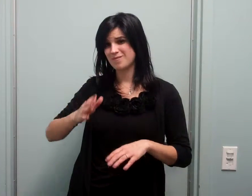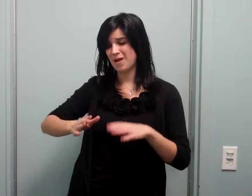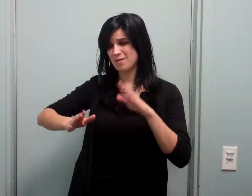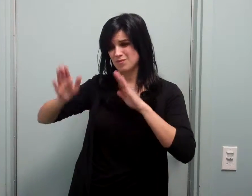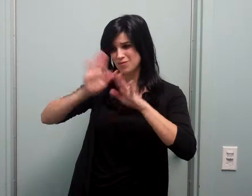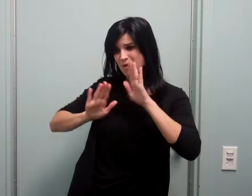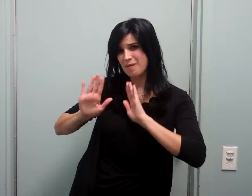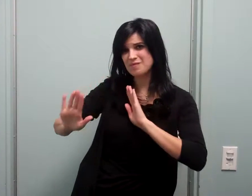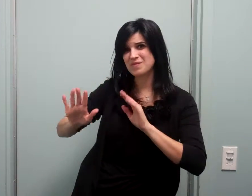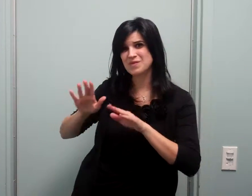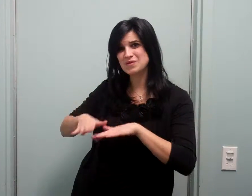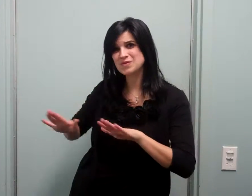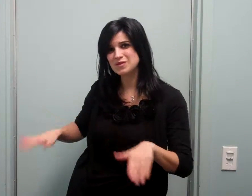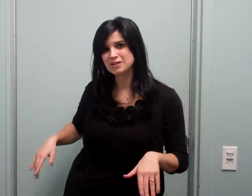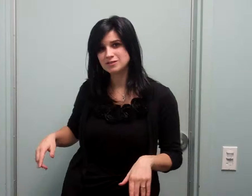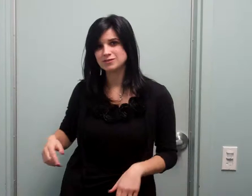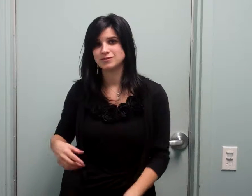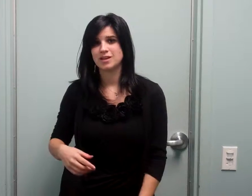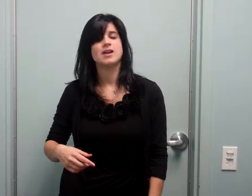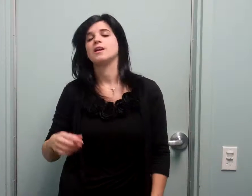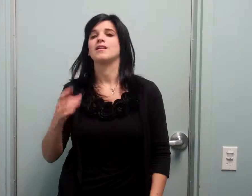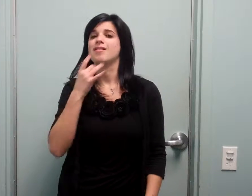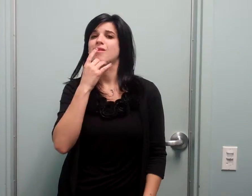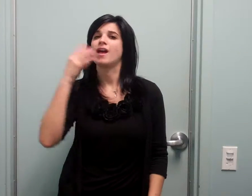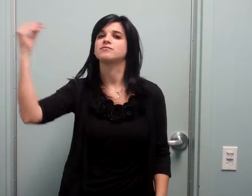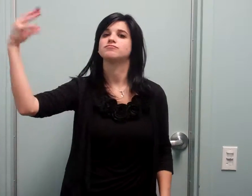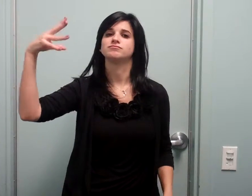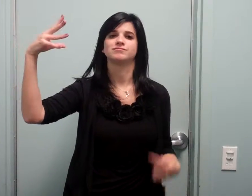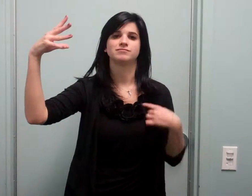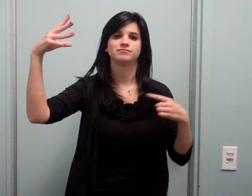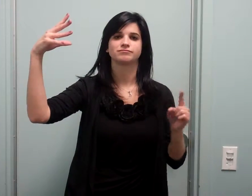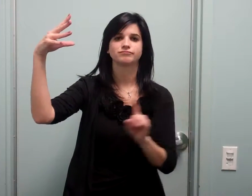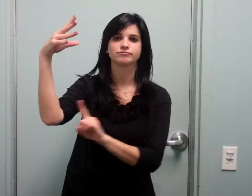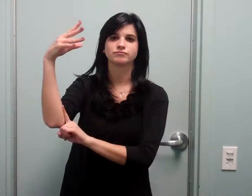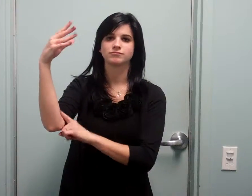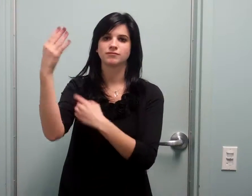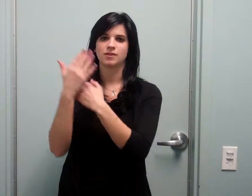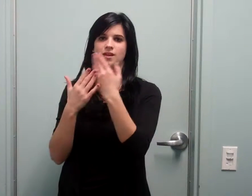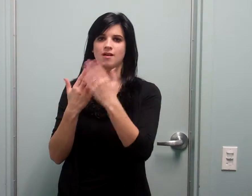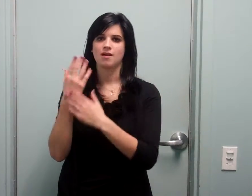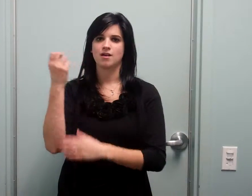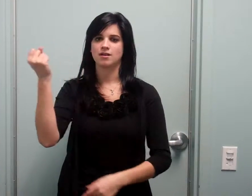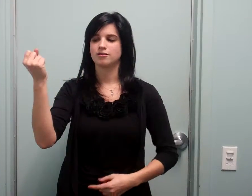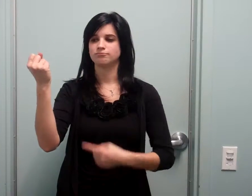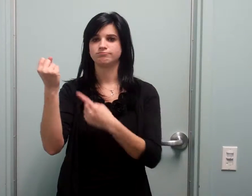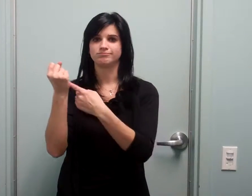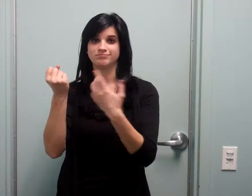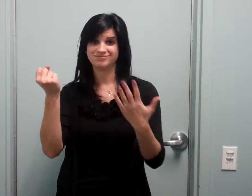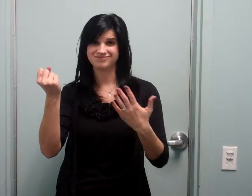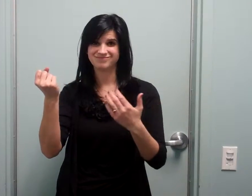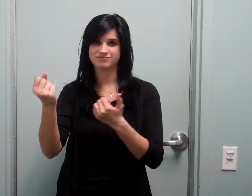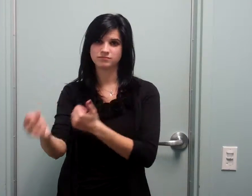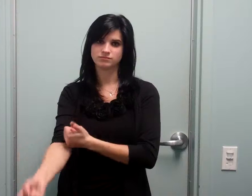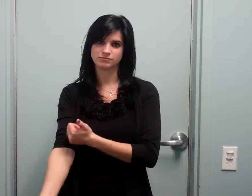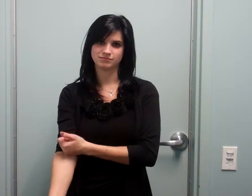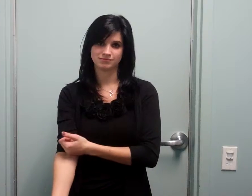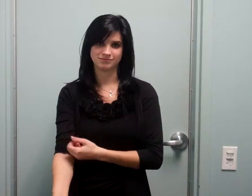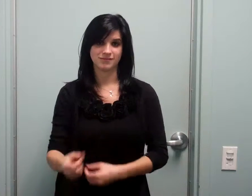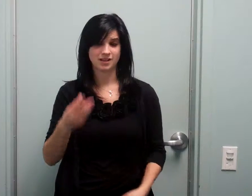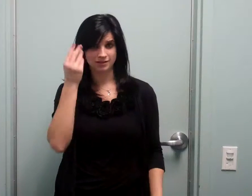me under my lamppost, why I got my hand closed, watchin' the long arm of the law, so you know I've seen it on the wall, I've